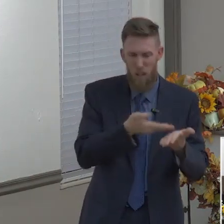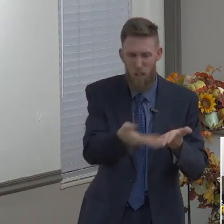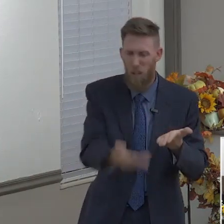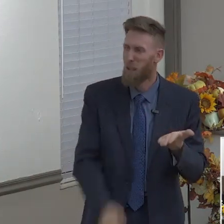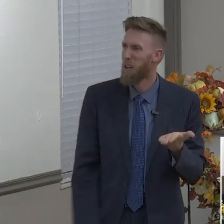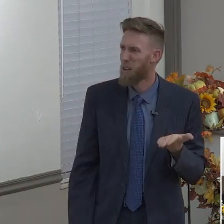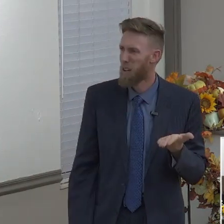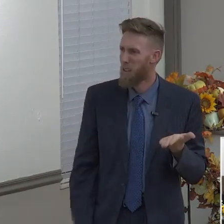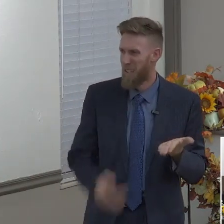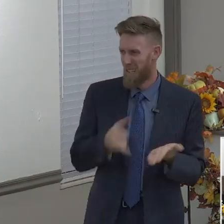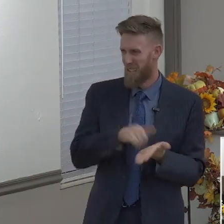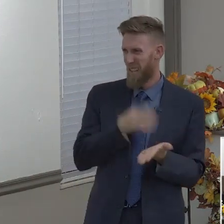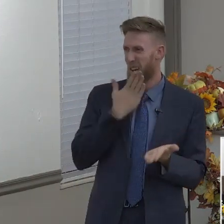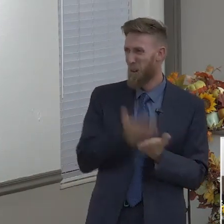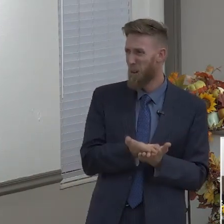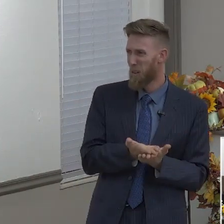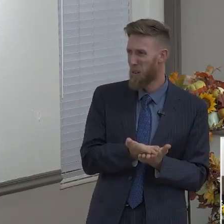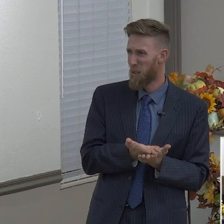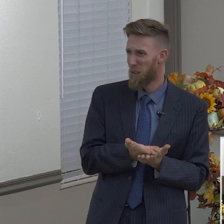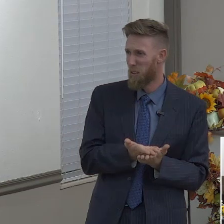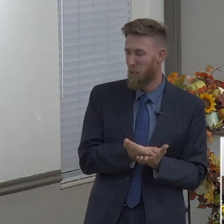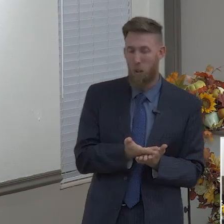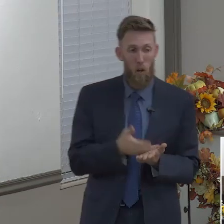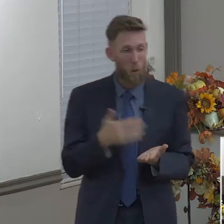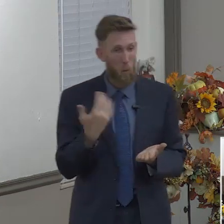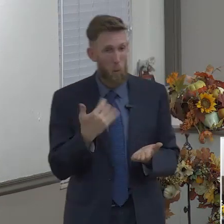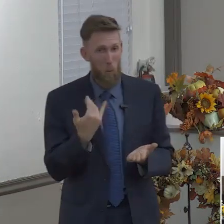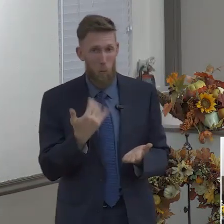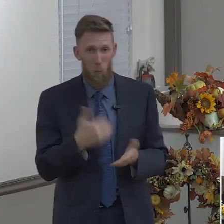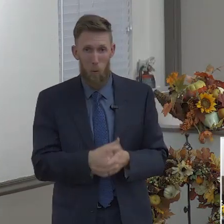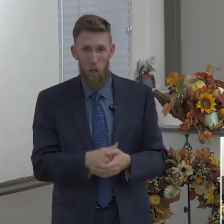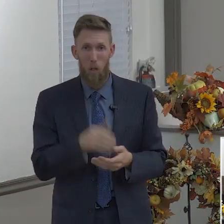What great wisdom that is. That's amazing wisdom.